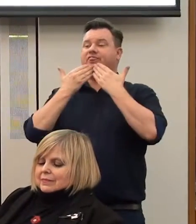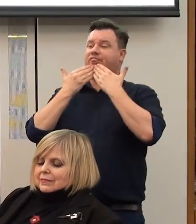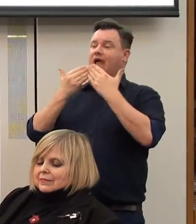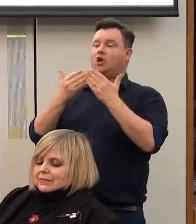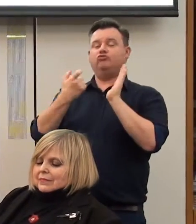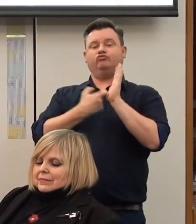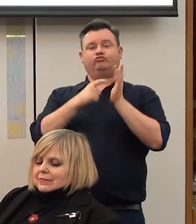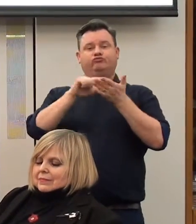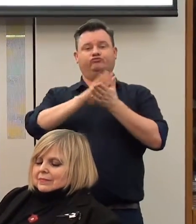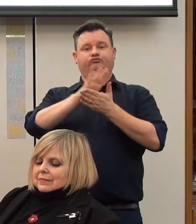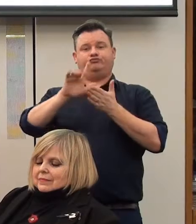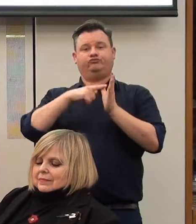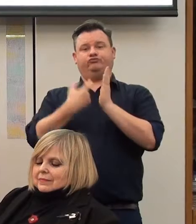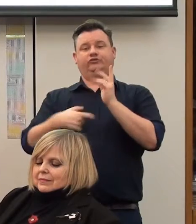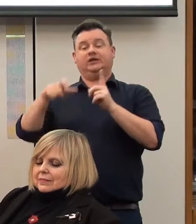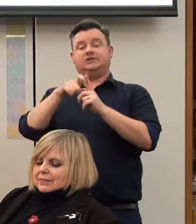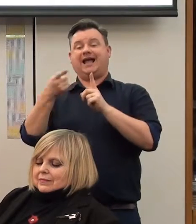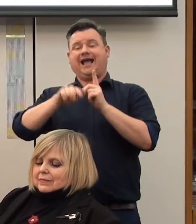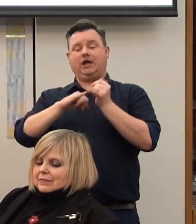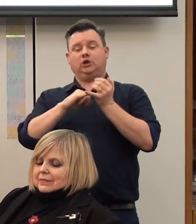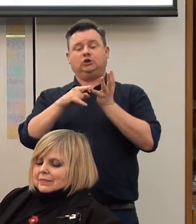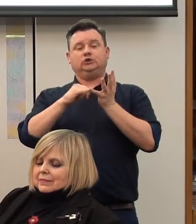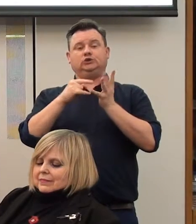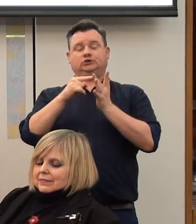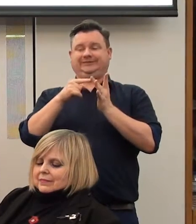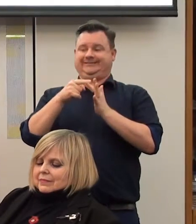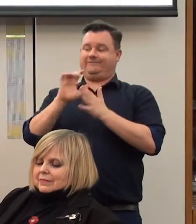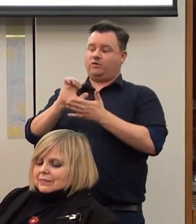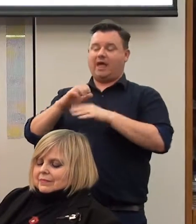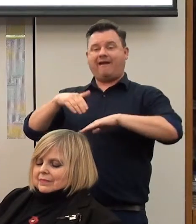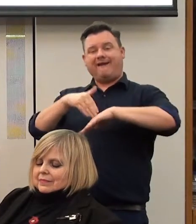Richard and Susie for all that they do and how much effort they put into this.